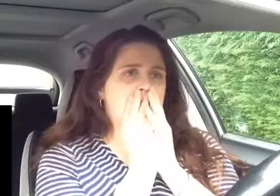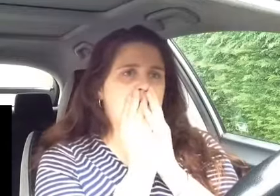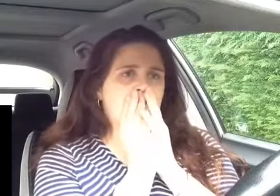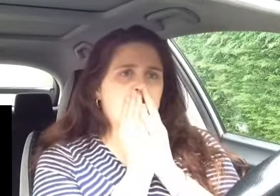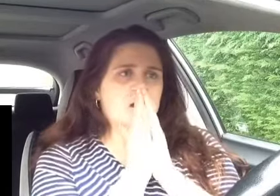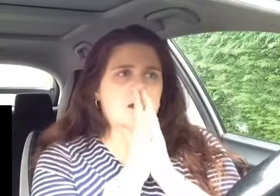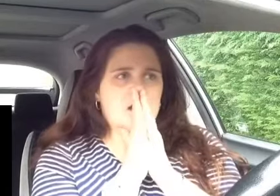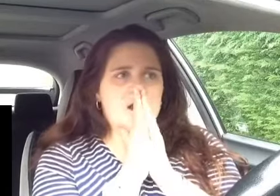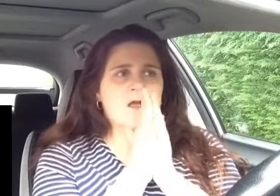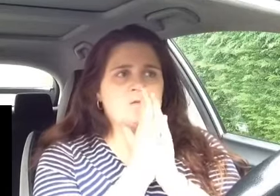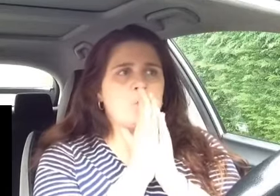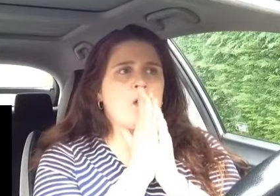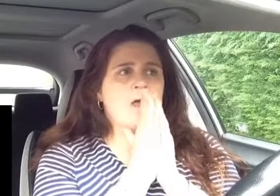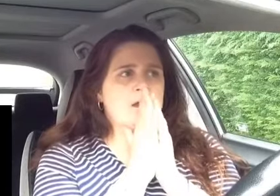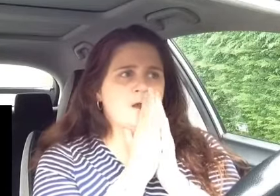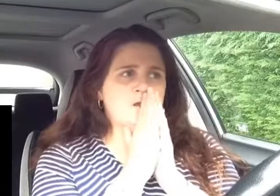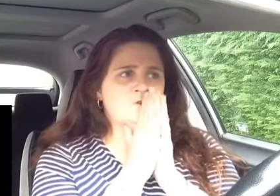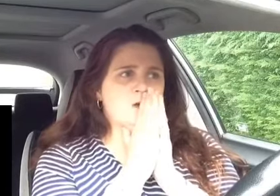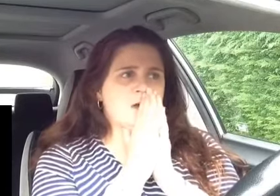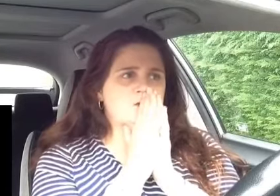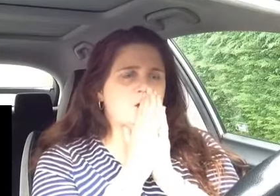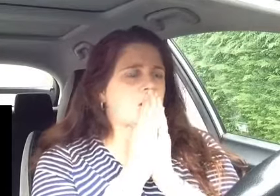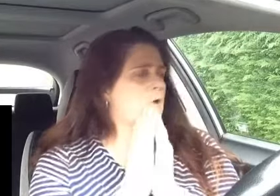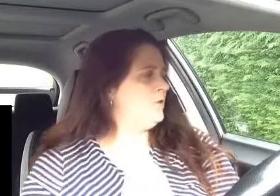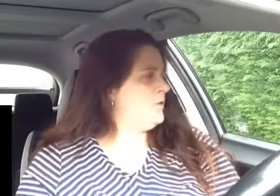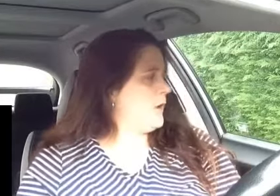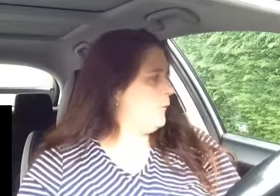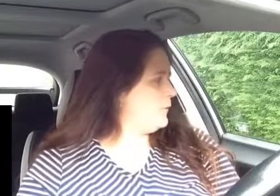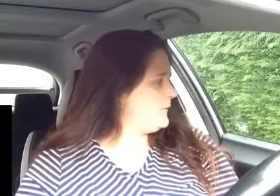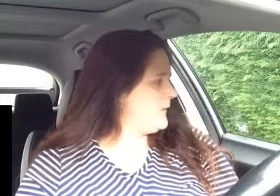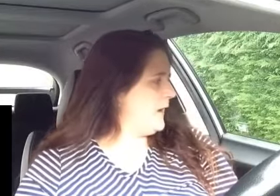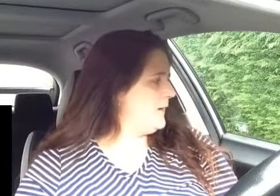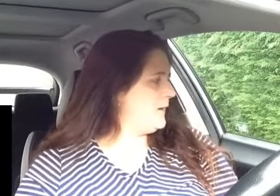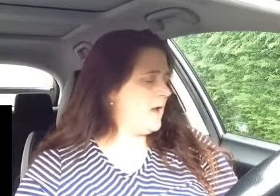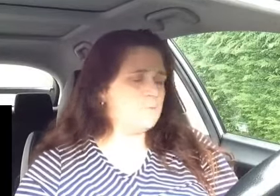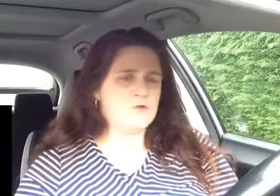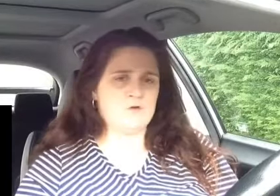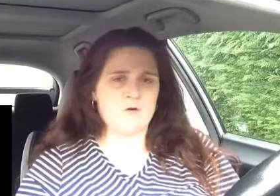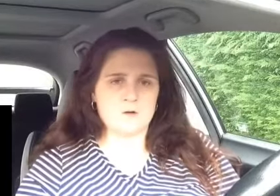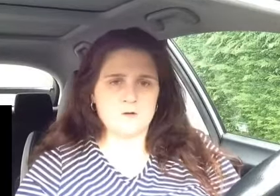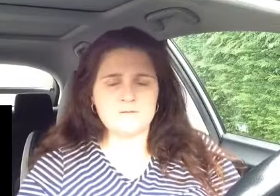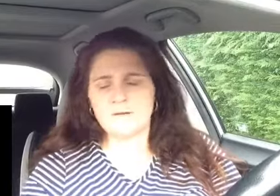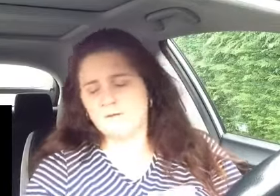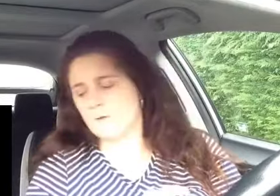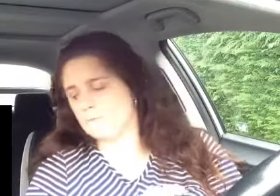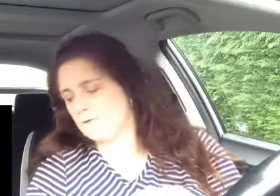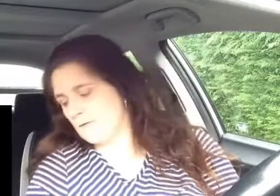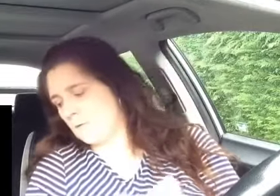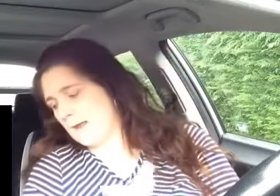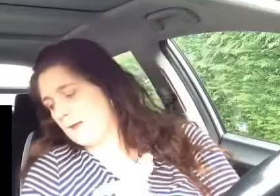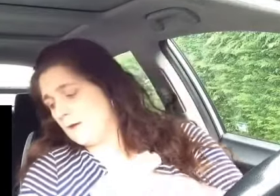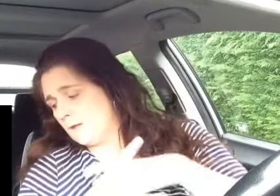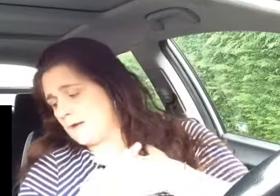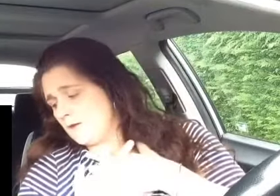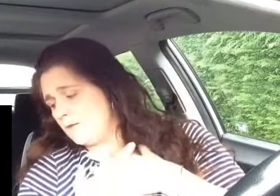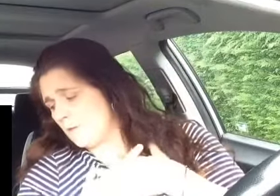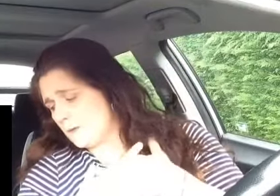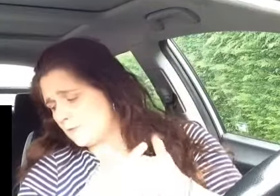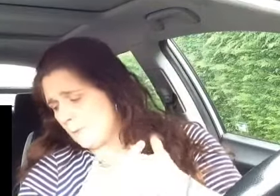he has a way he he oh I just don't know what to say he encapsulates you like I say times and time again thank you so much for the